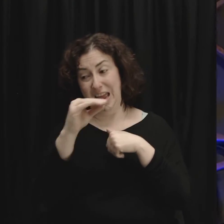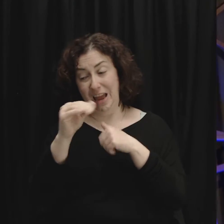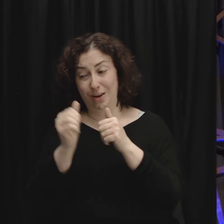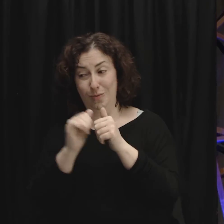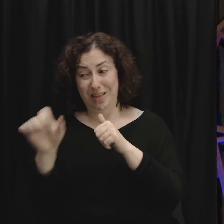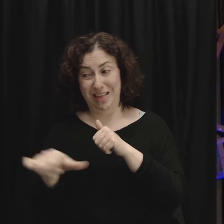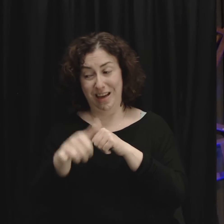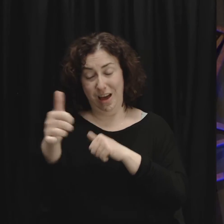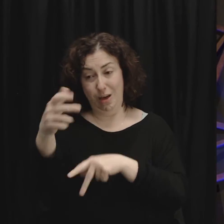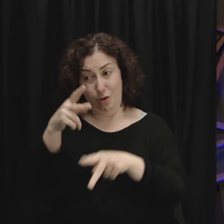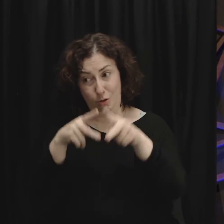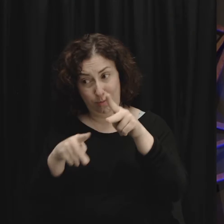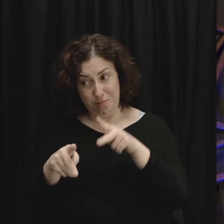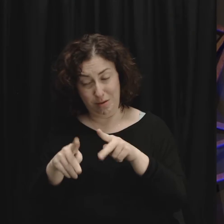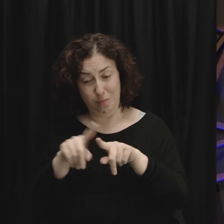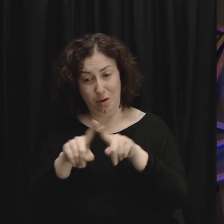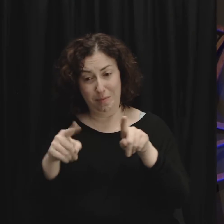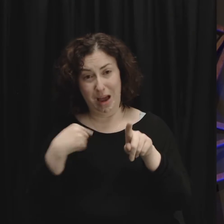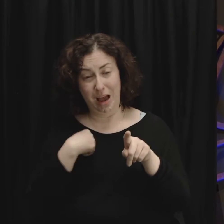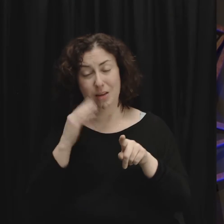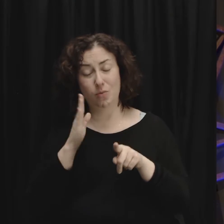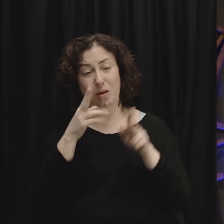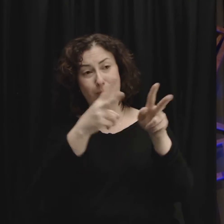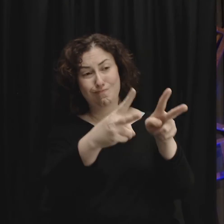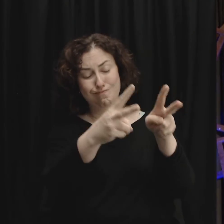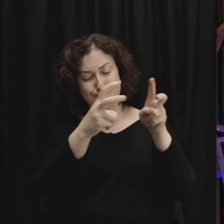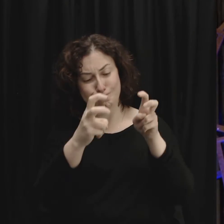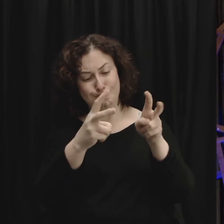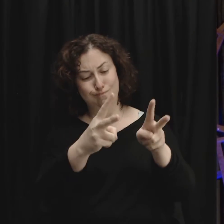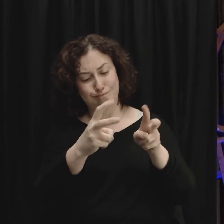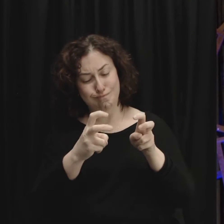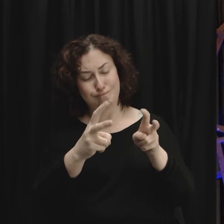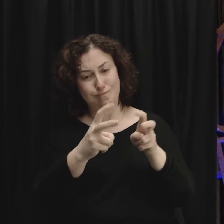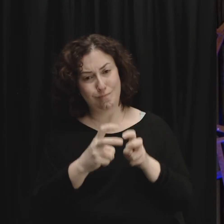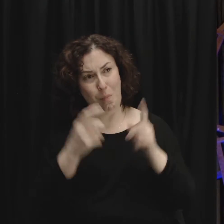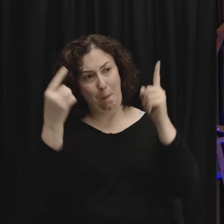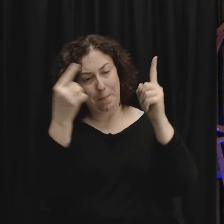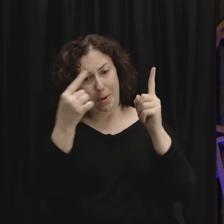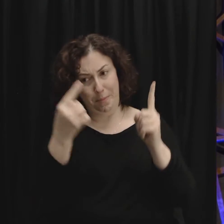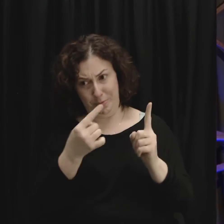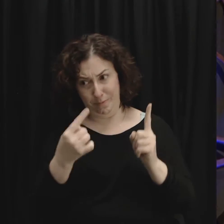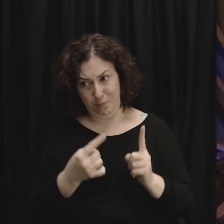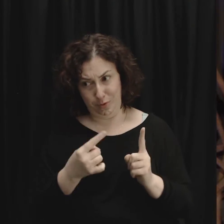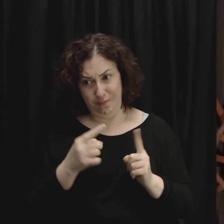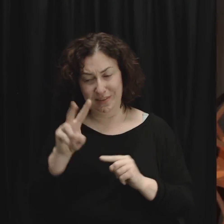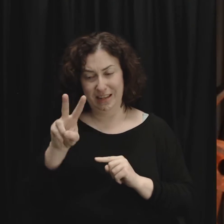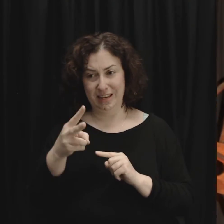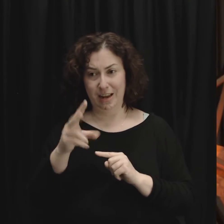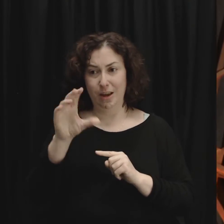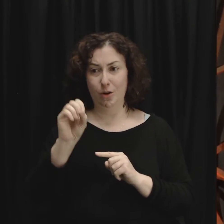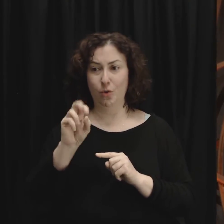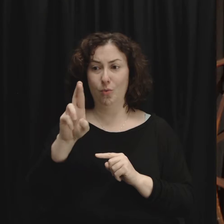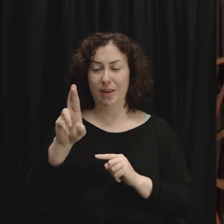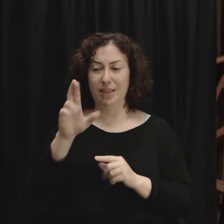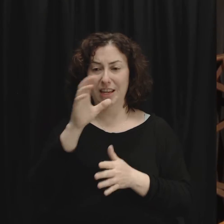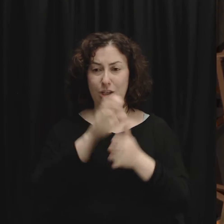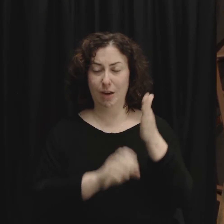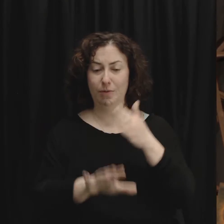nuggets of straight up gold that are in this passage of Scripture. 2 Corinthians 5, starting in verse 16, here's what the